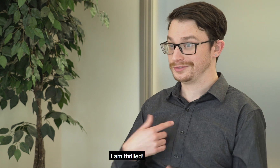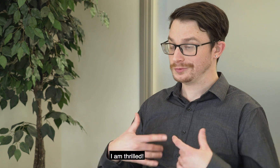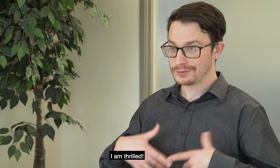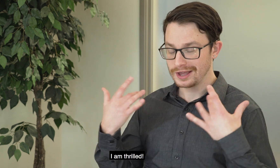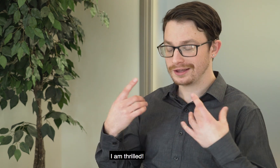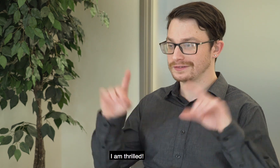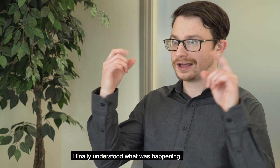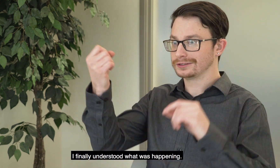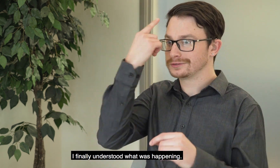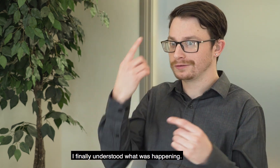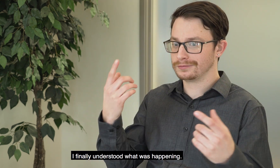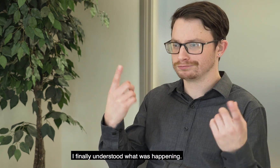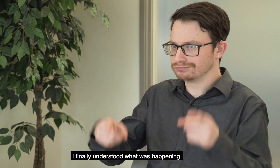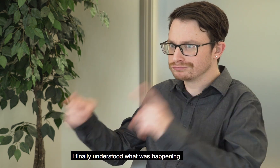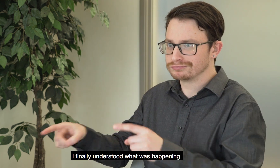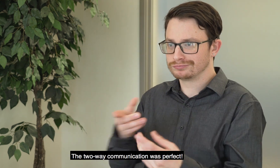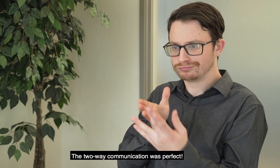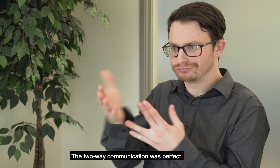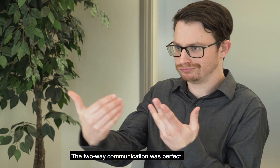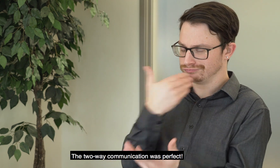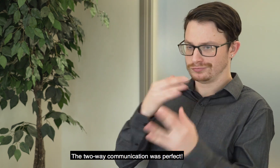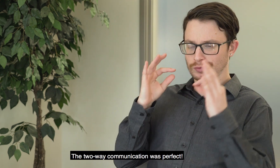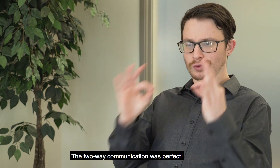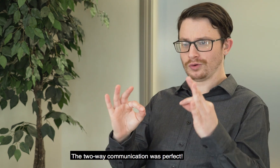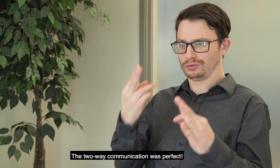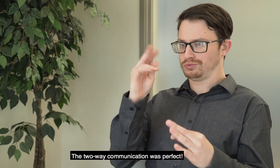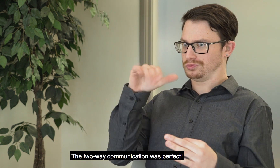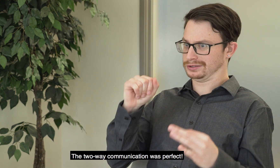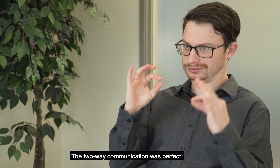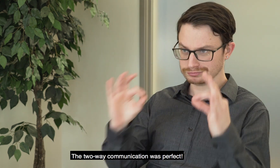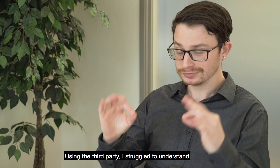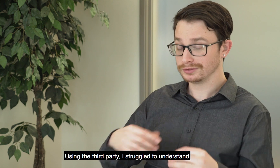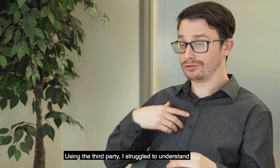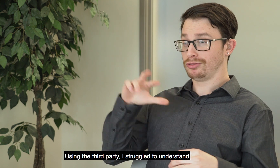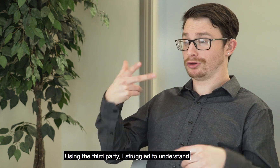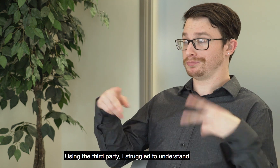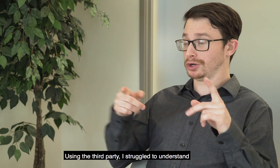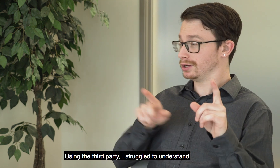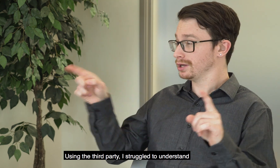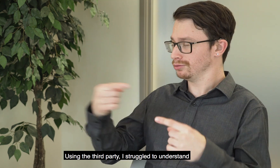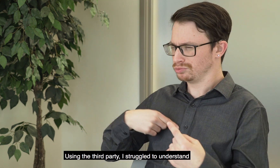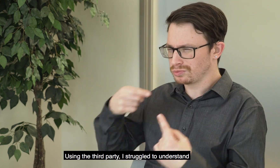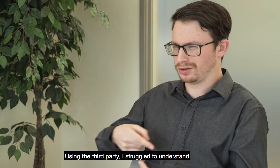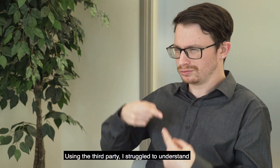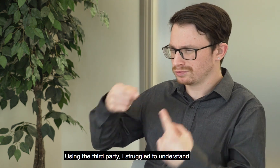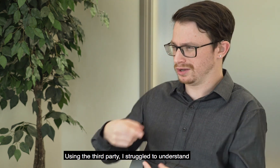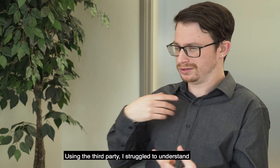Hi, I'm thrilled. I finally understood what was happening. The two-way communication was perfect. Using the third party I struggled to understand,